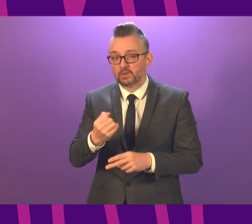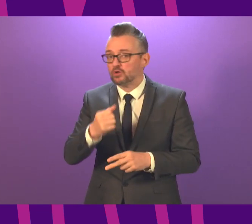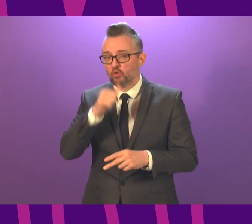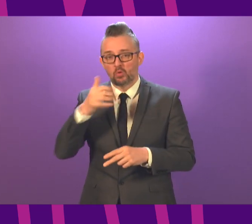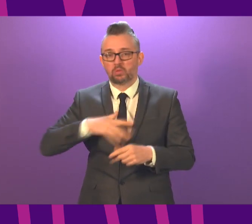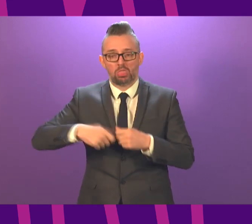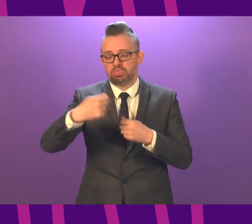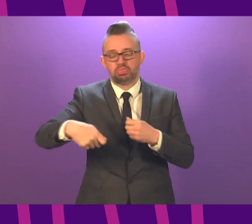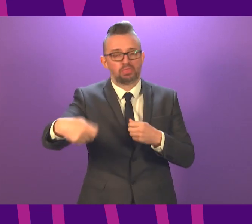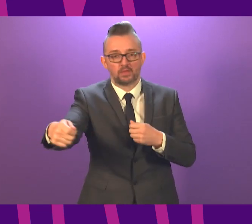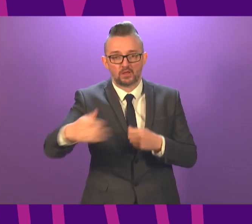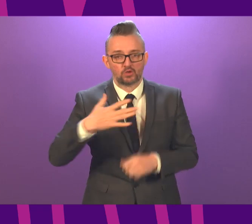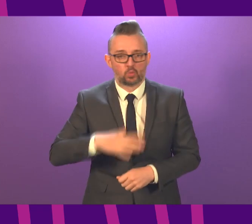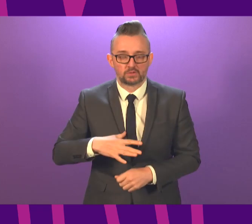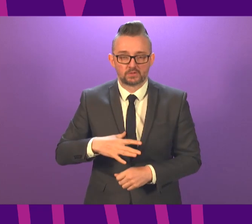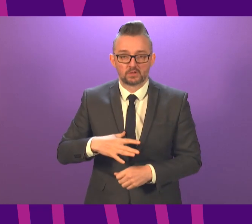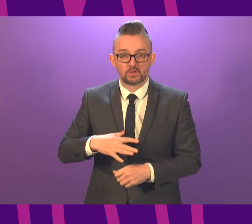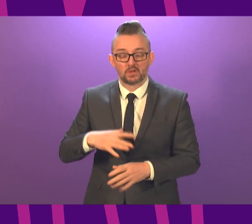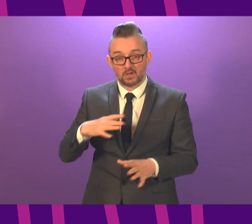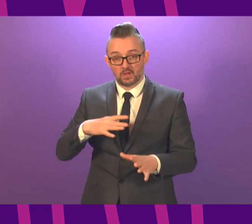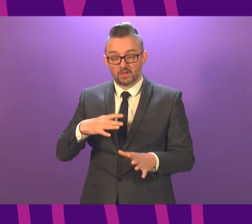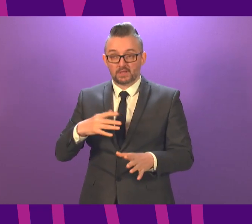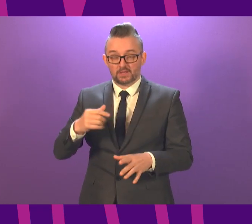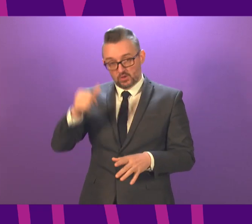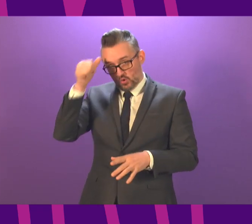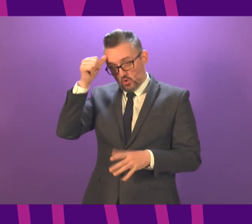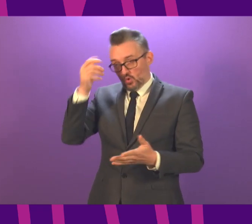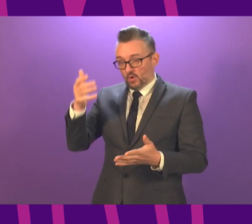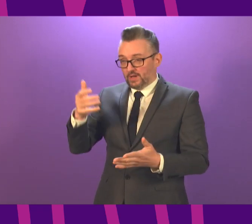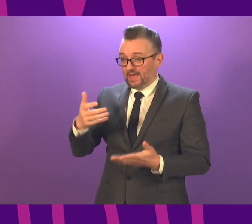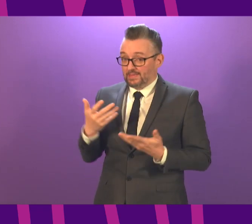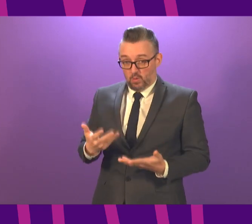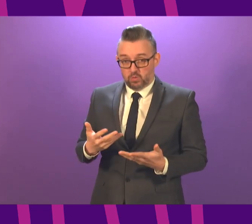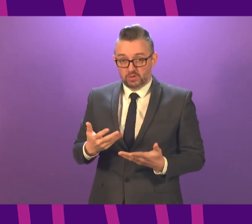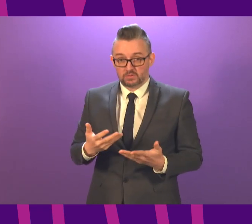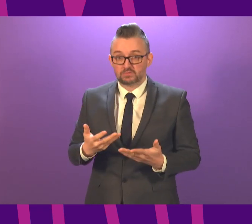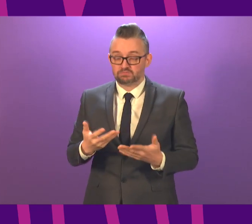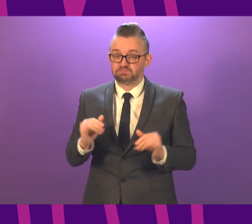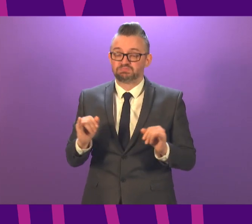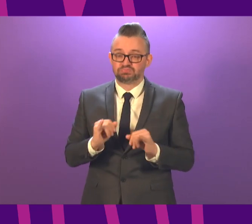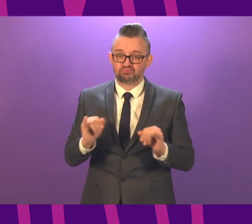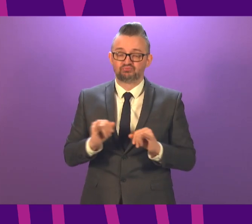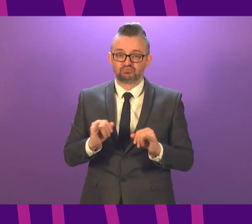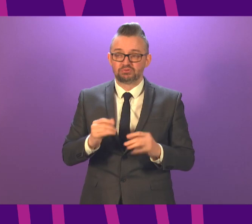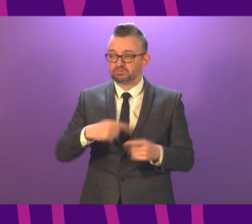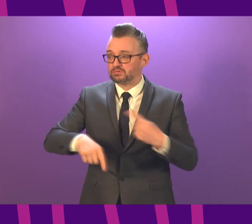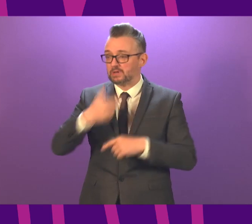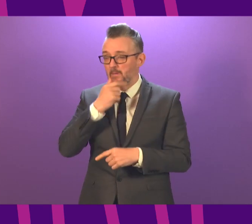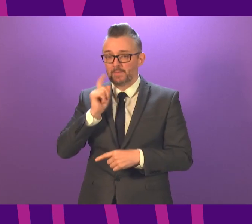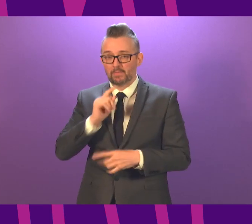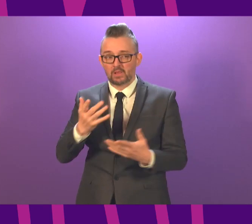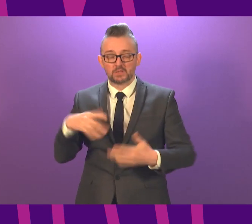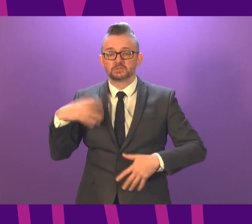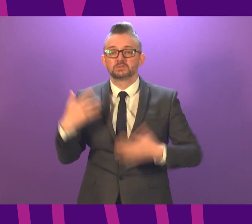can say that, and I know in saying it, that that does not take away the pain and the anxiety and the